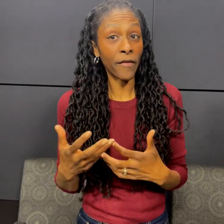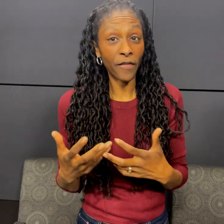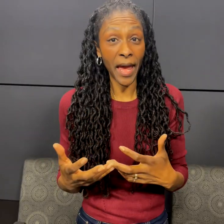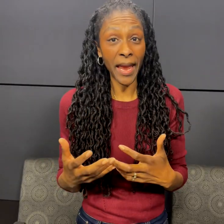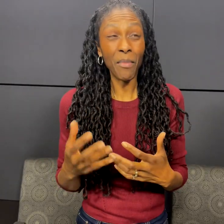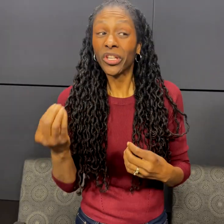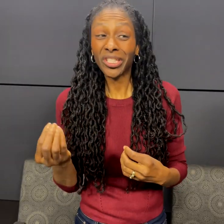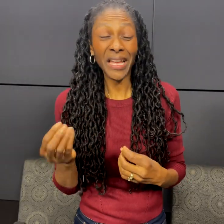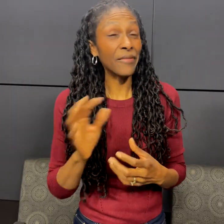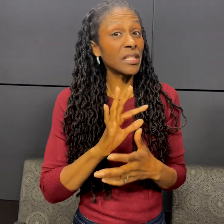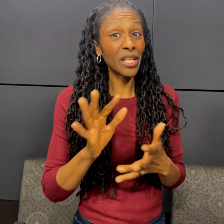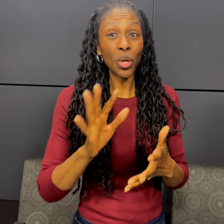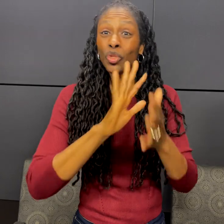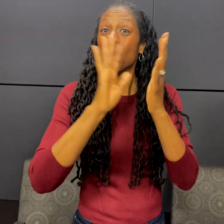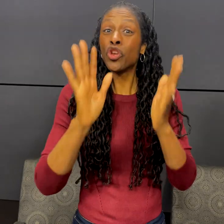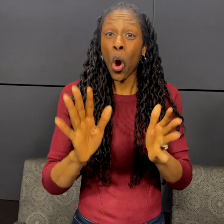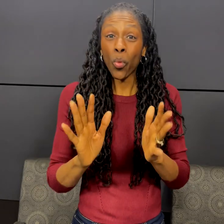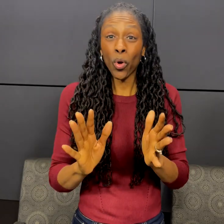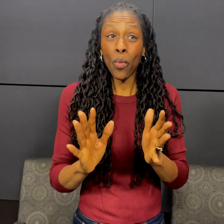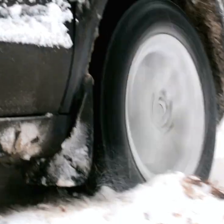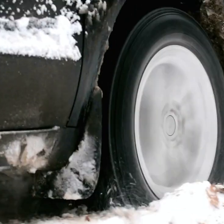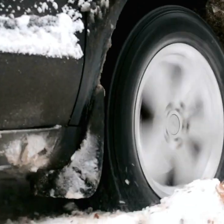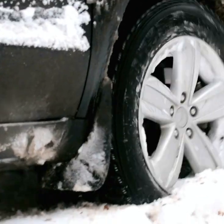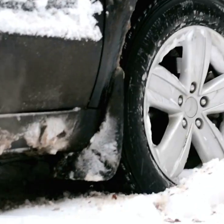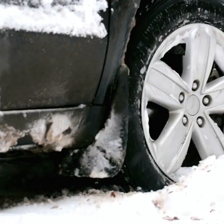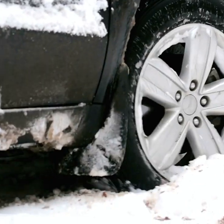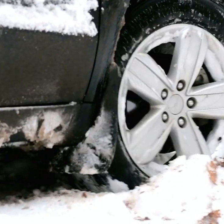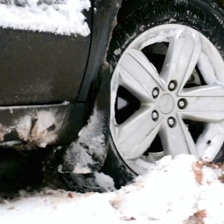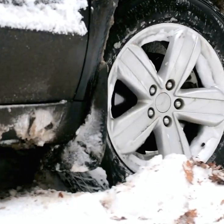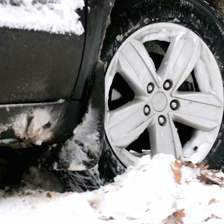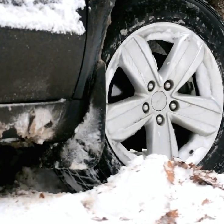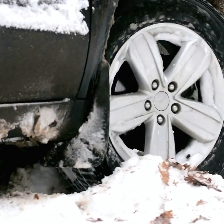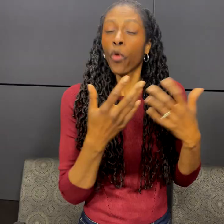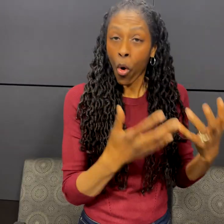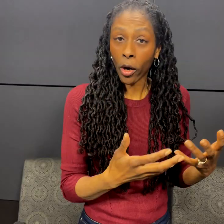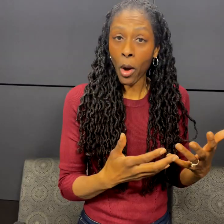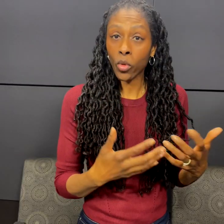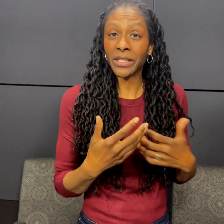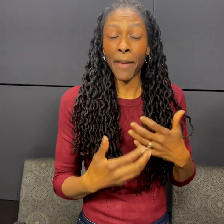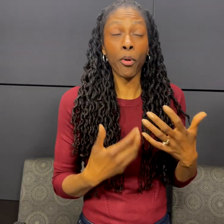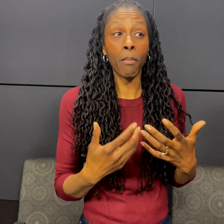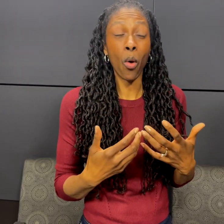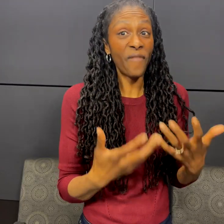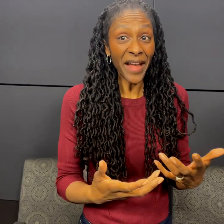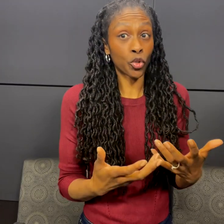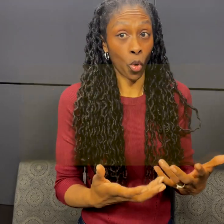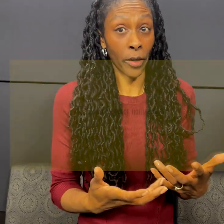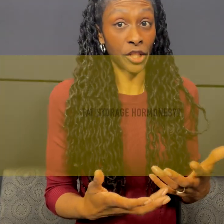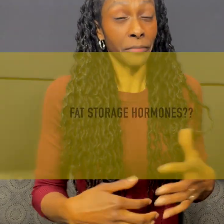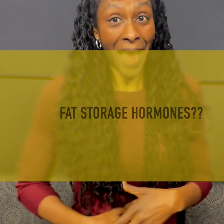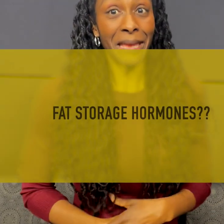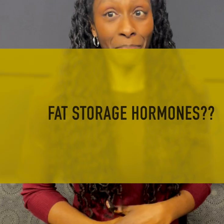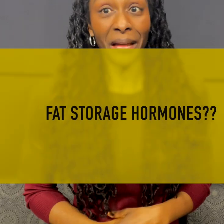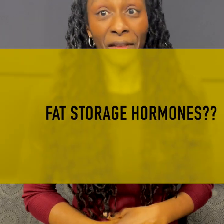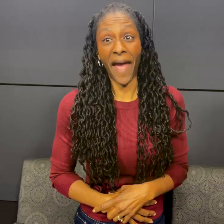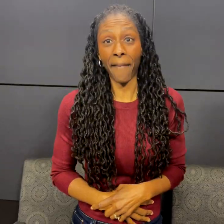inflamed, which leaves little to no room for reversing and controlling the hormones that promote fat storage, i.e. belly fat.